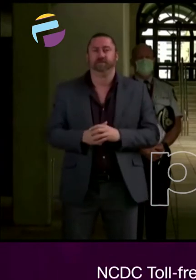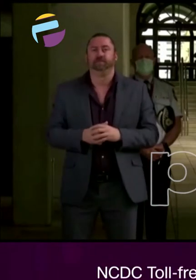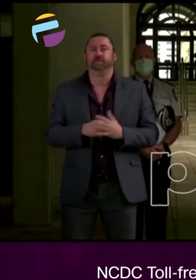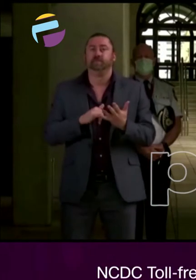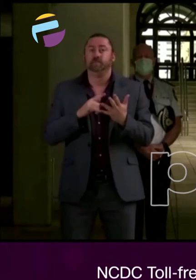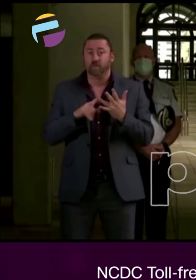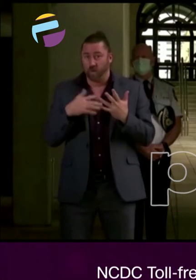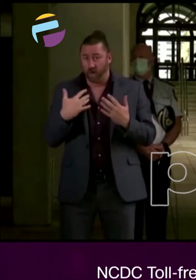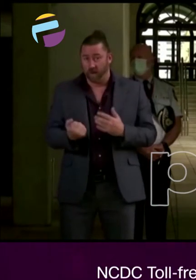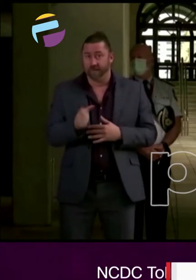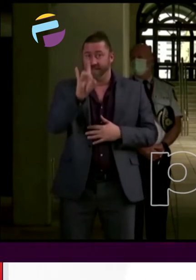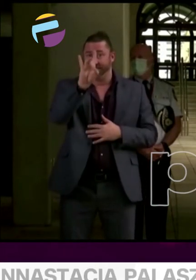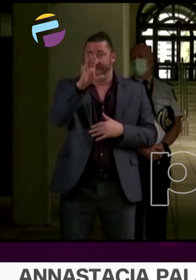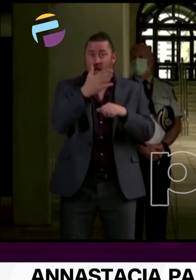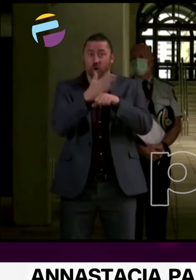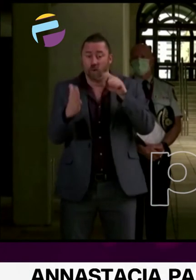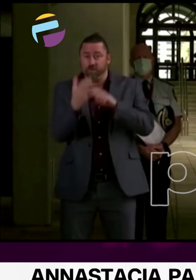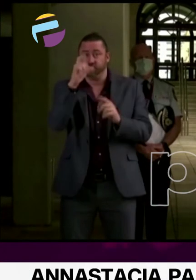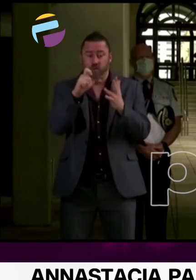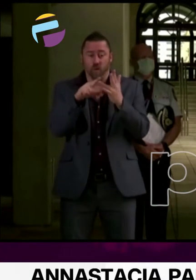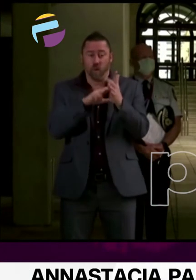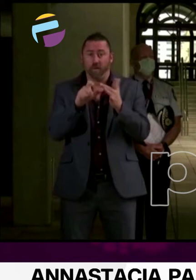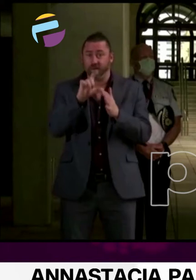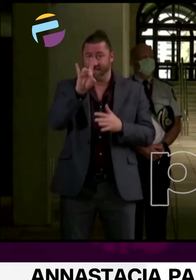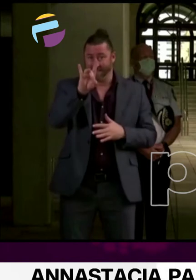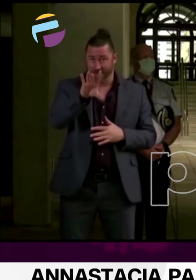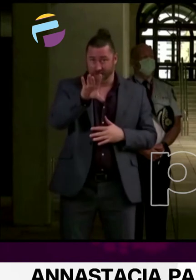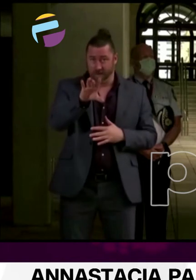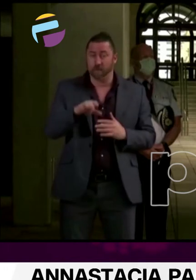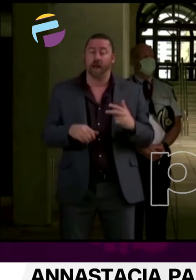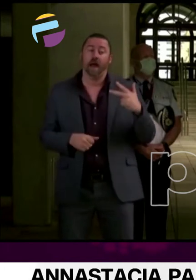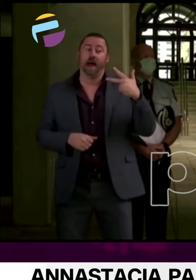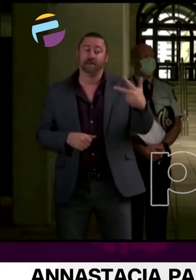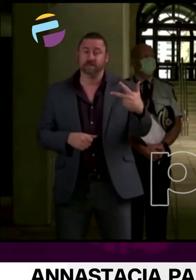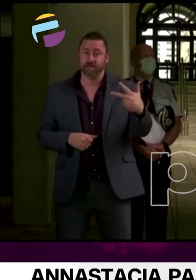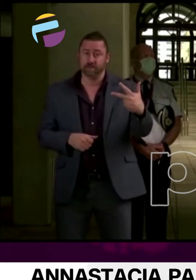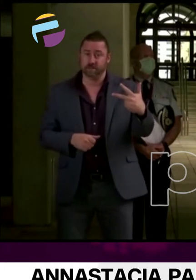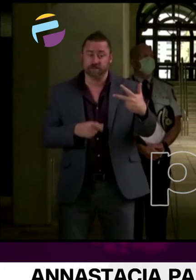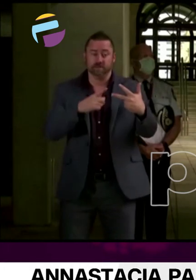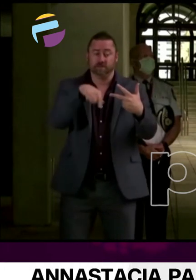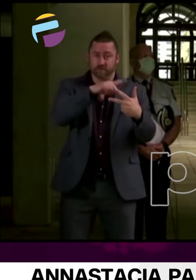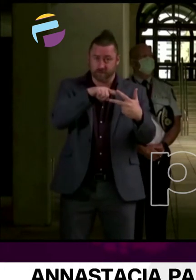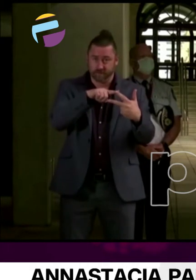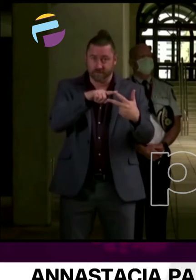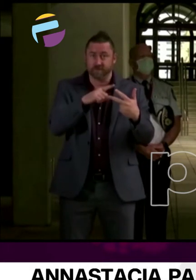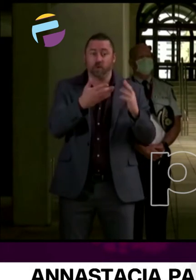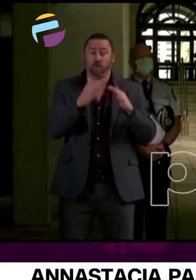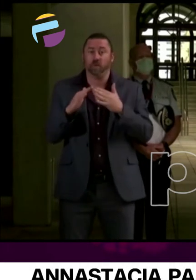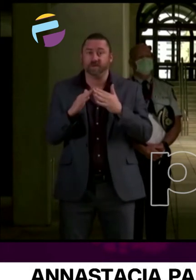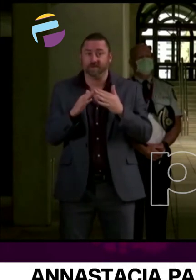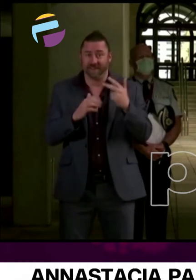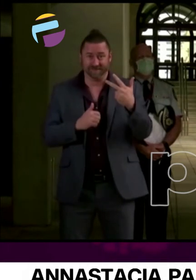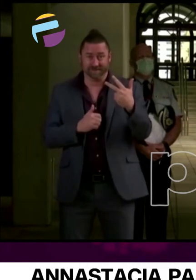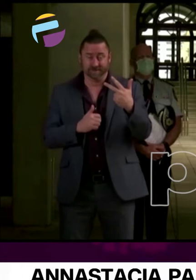we have 10 new cases overnight. Now eight of these are community acquired cases,